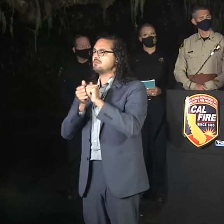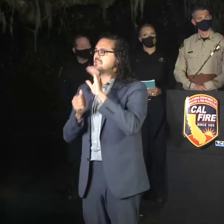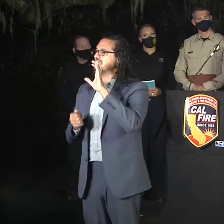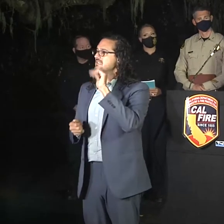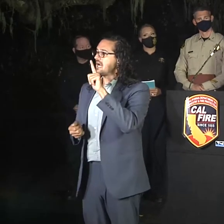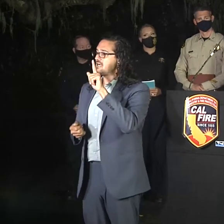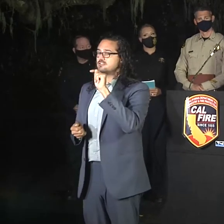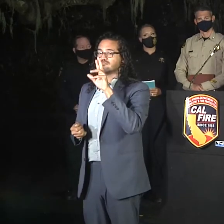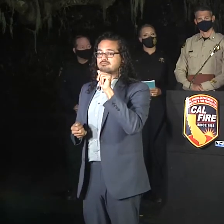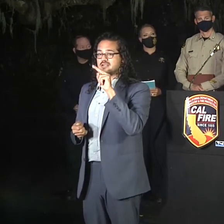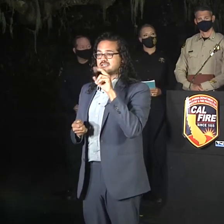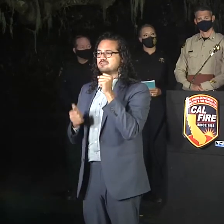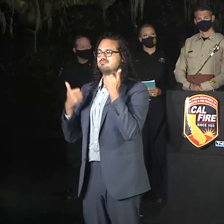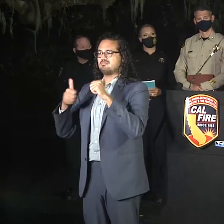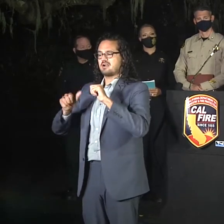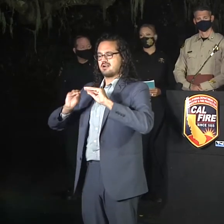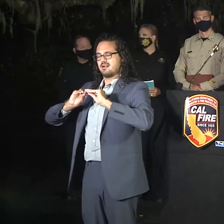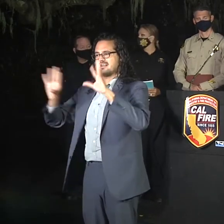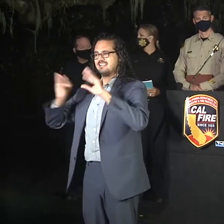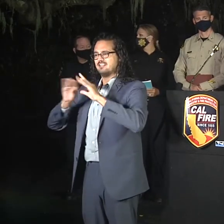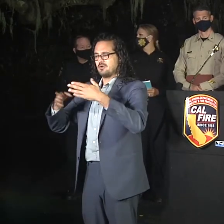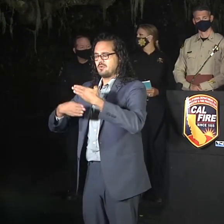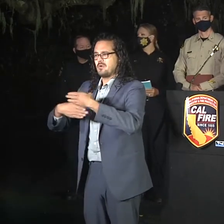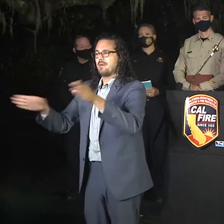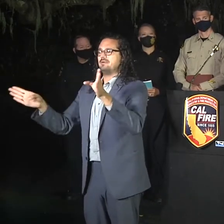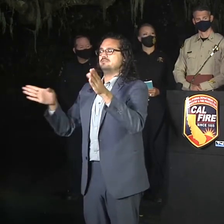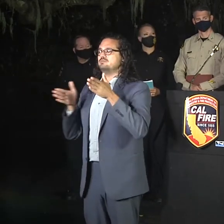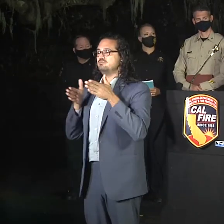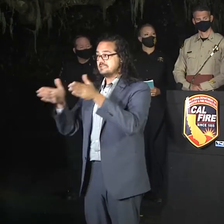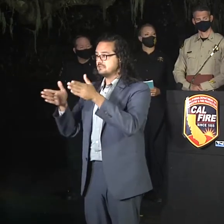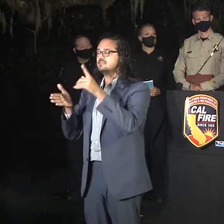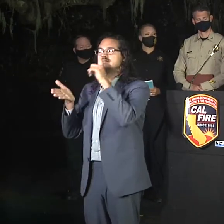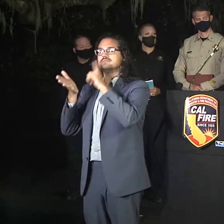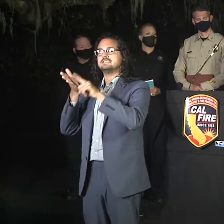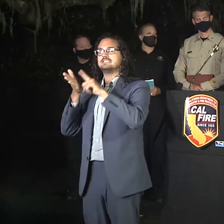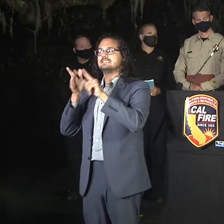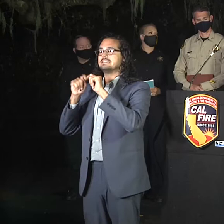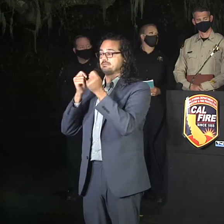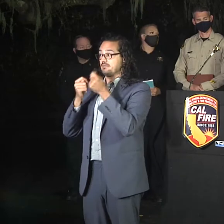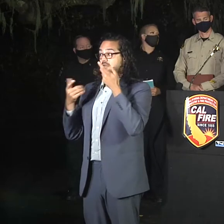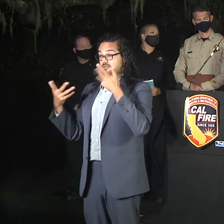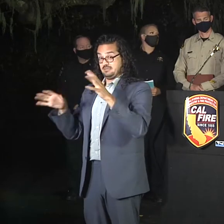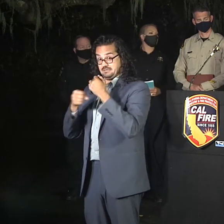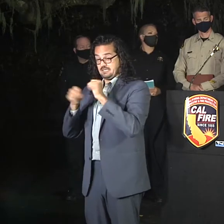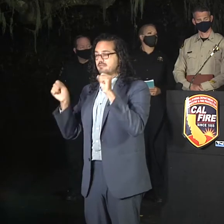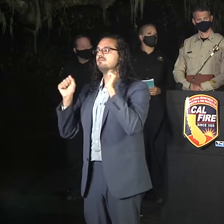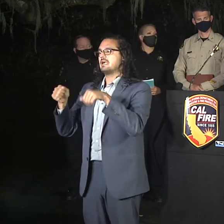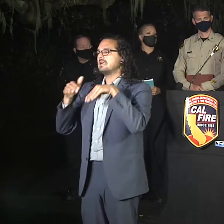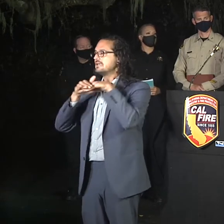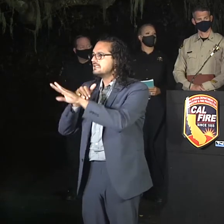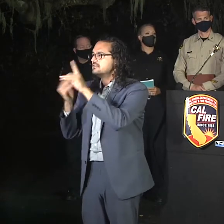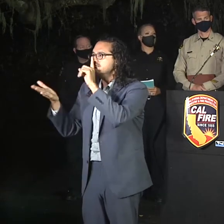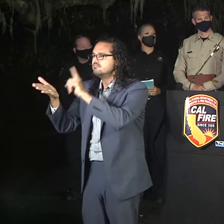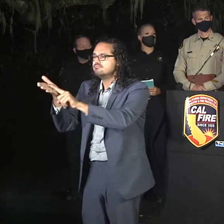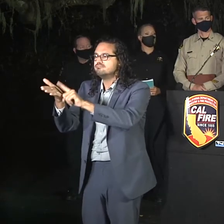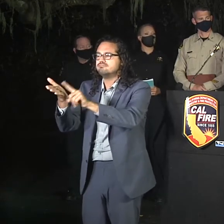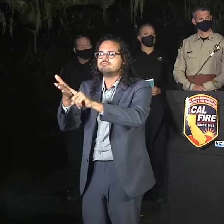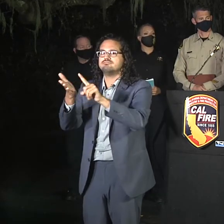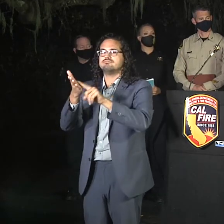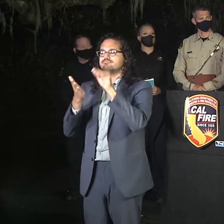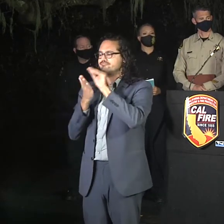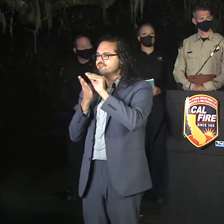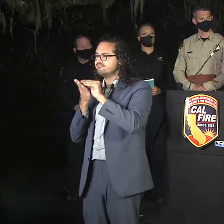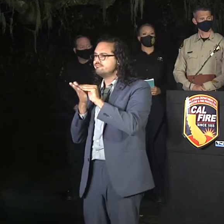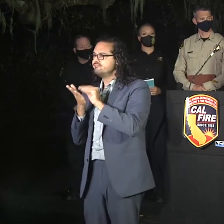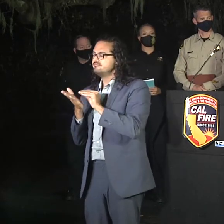can also get interior, our damage inspection teams can get in and start doing their jobs so we can get that taken care of as well. So it's a